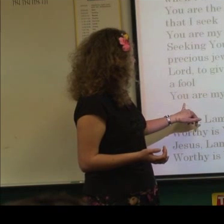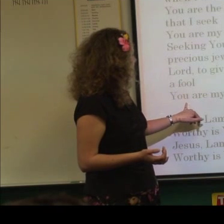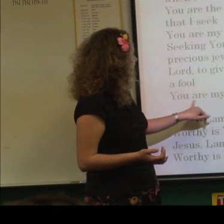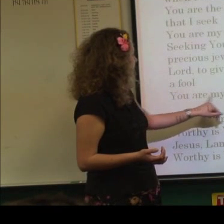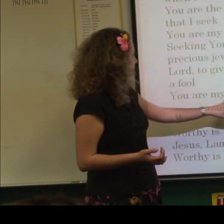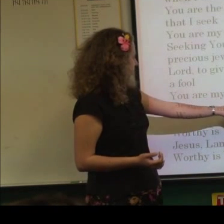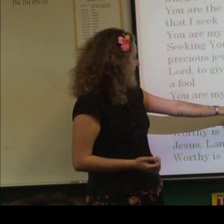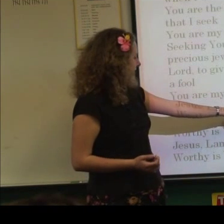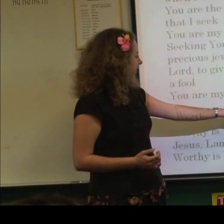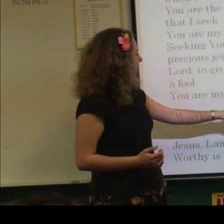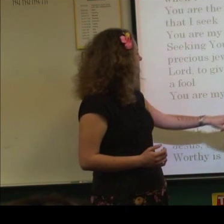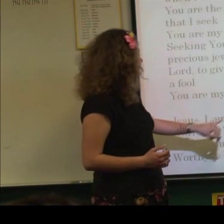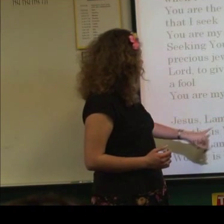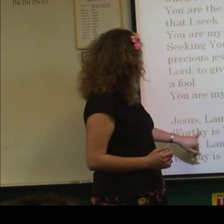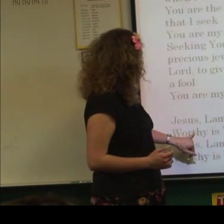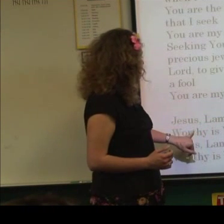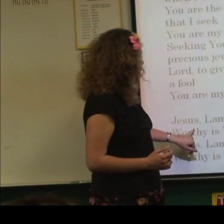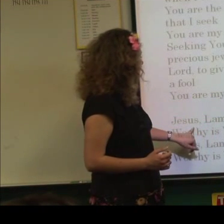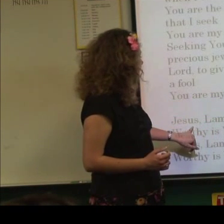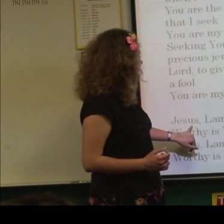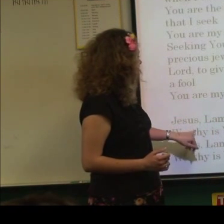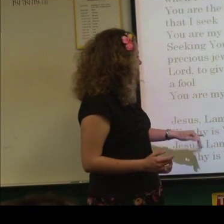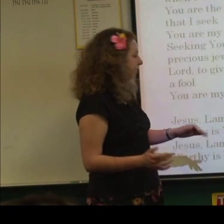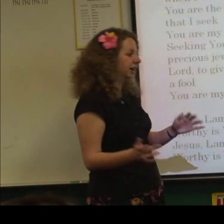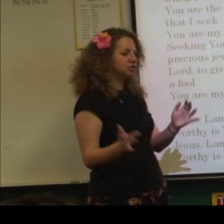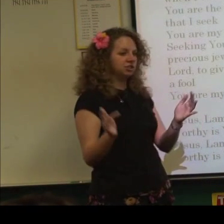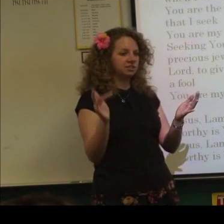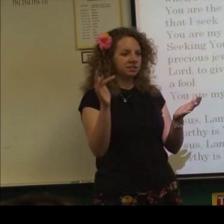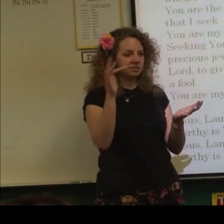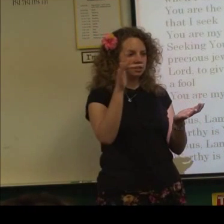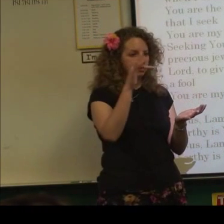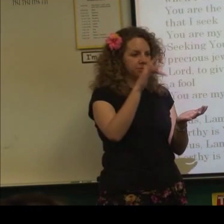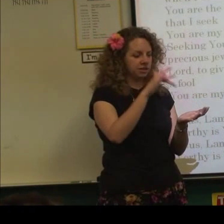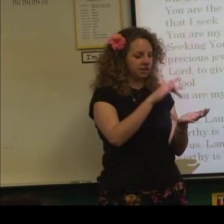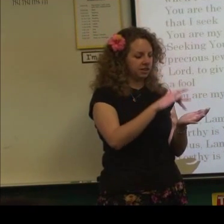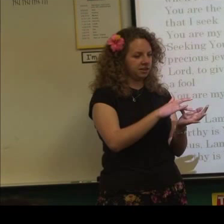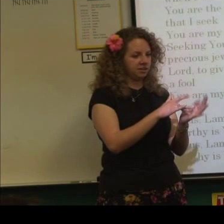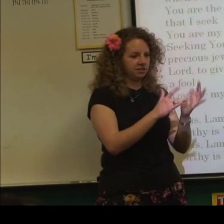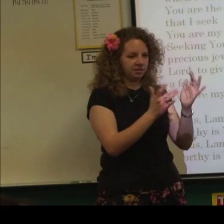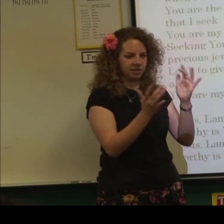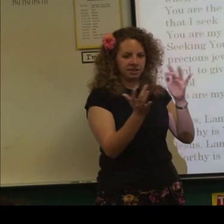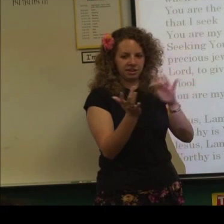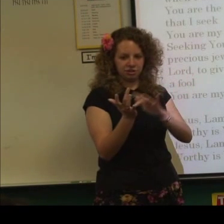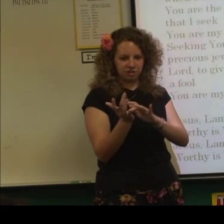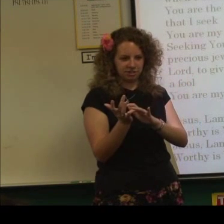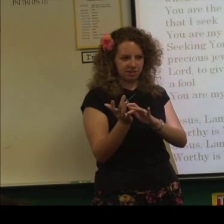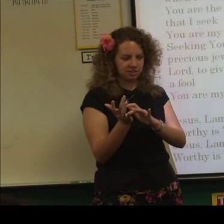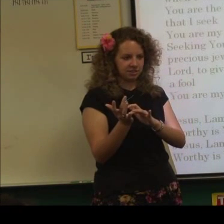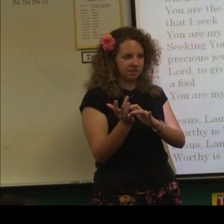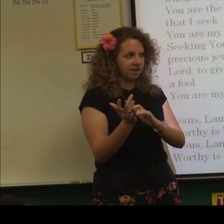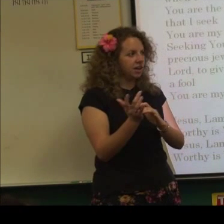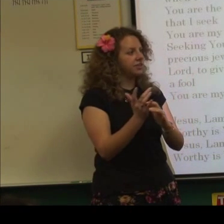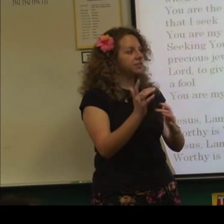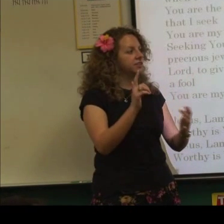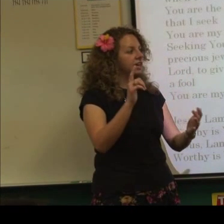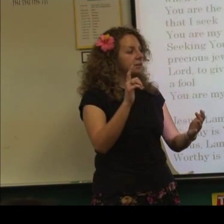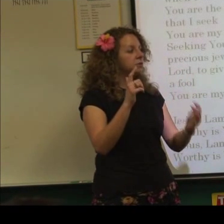And then you're my all in all. We did that one. And then we have Jesus. So here and here, Jesus. And then Lamb.